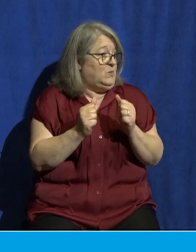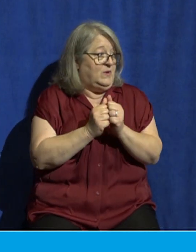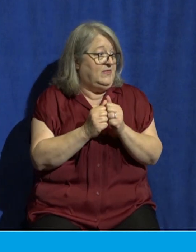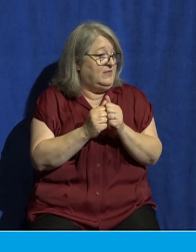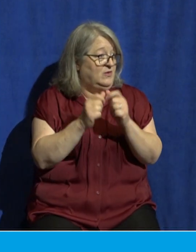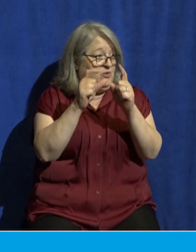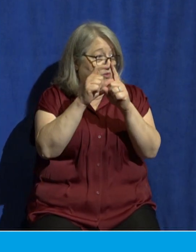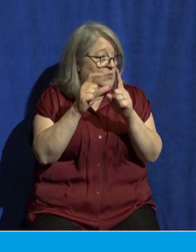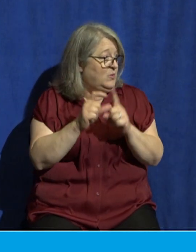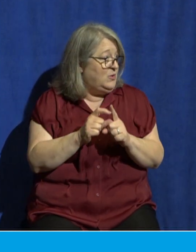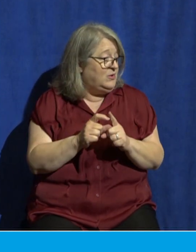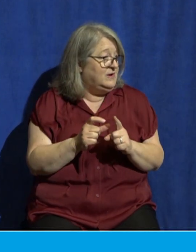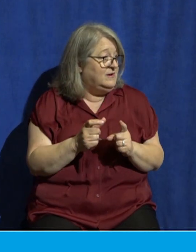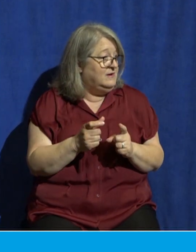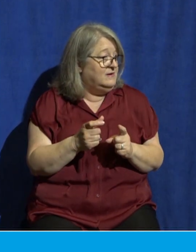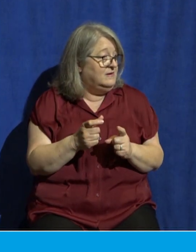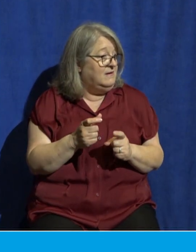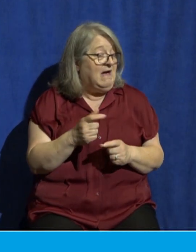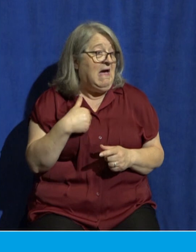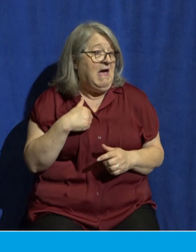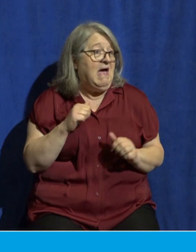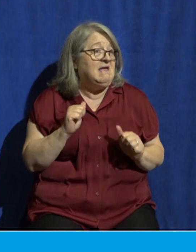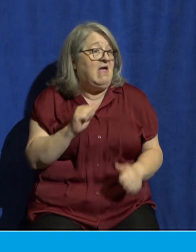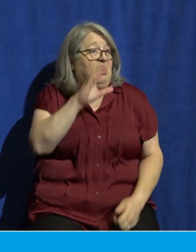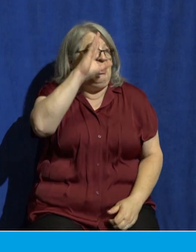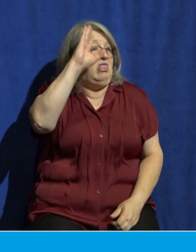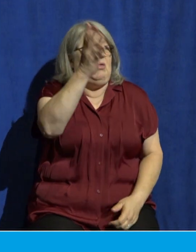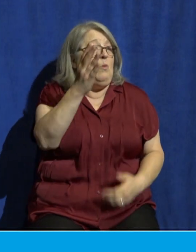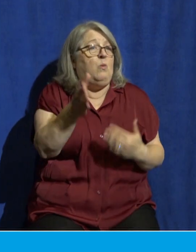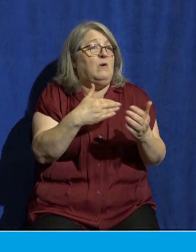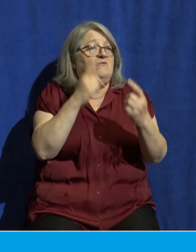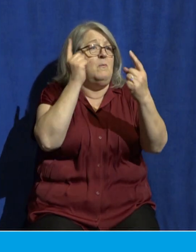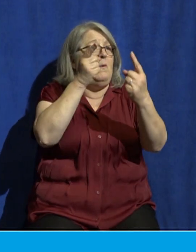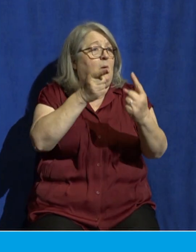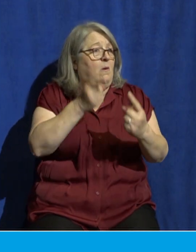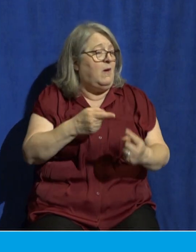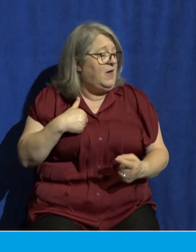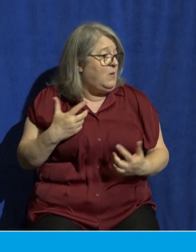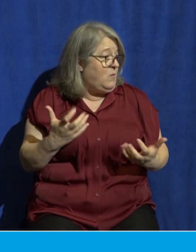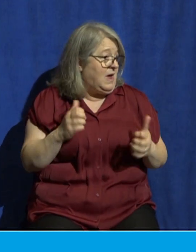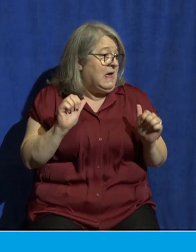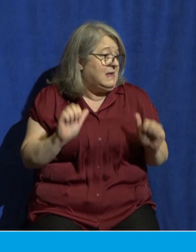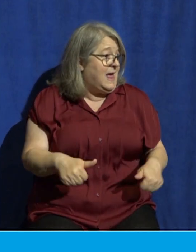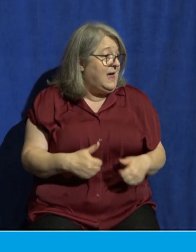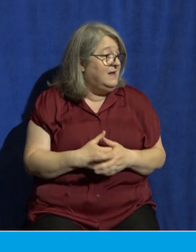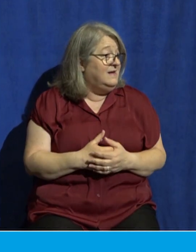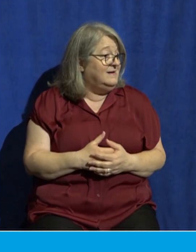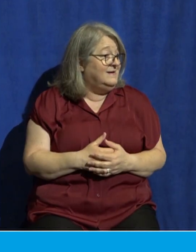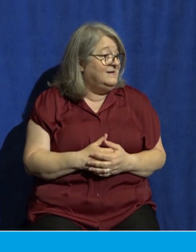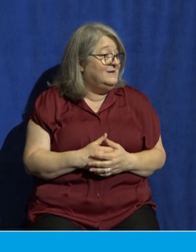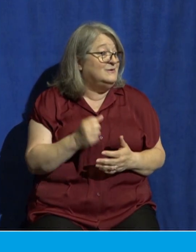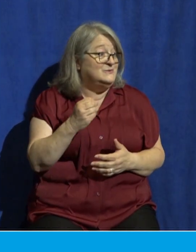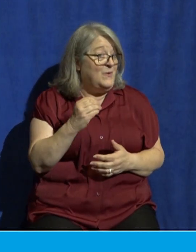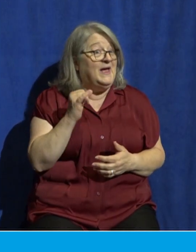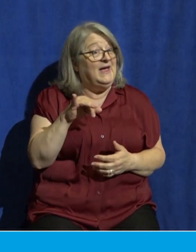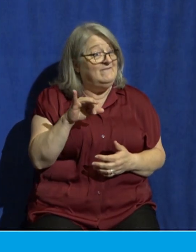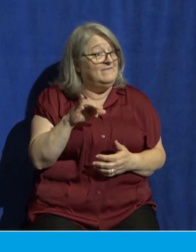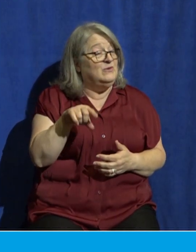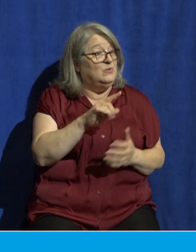of Scripture to make whatever point I want to make. And so whether you're a Christian or not, if you're a thinking person,